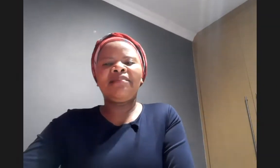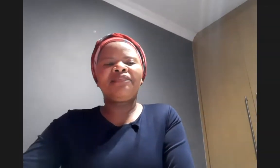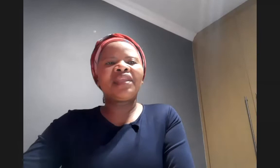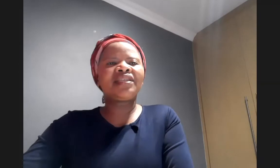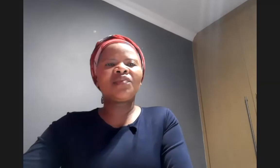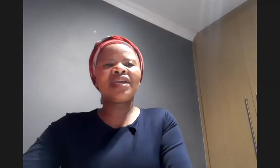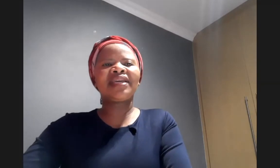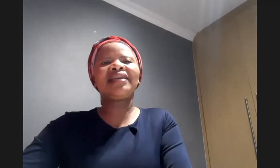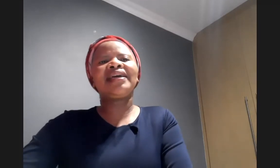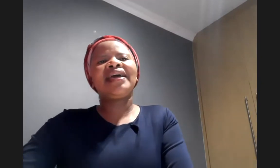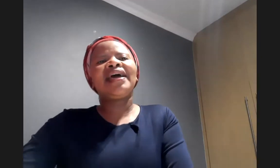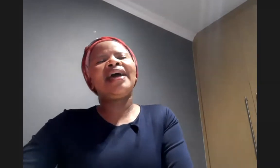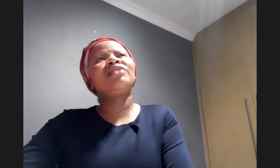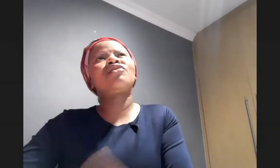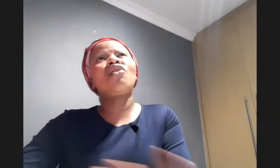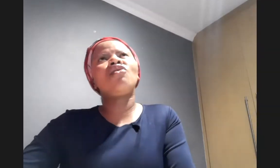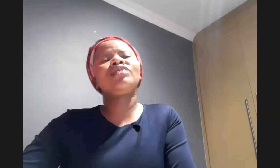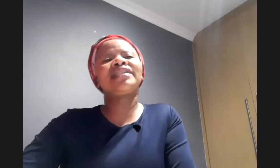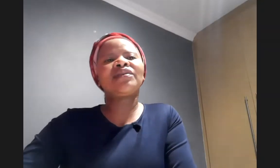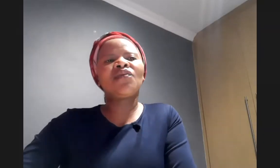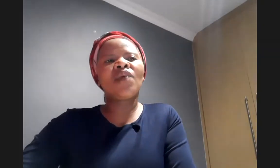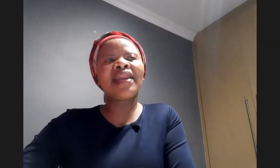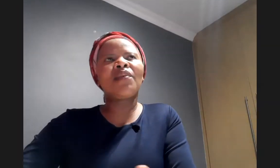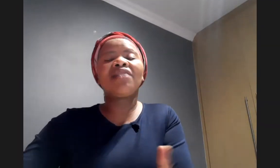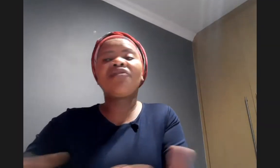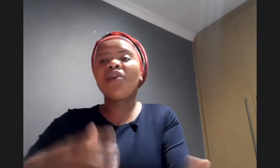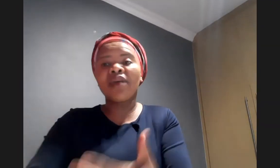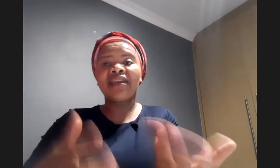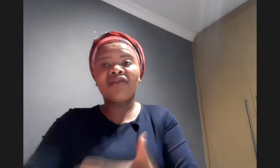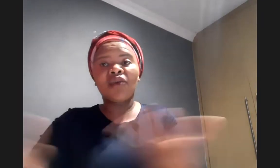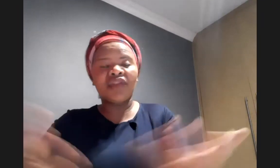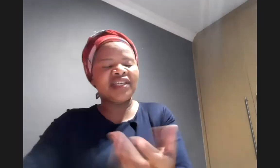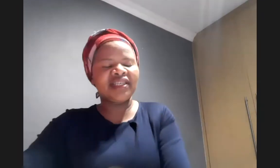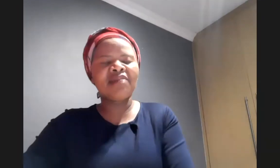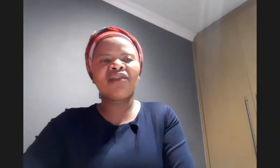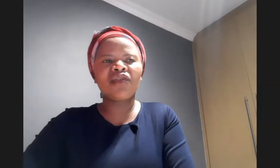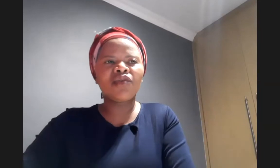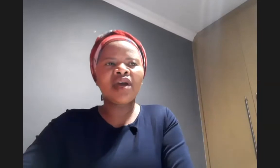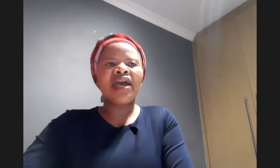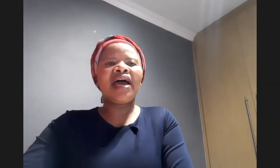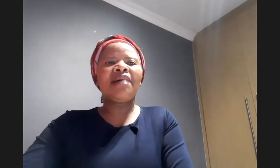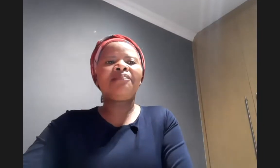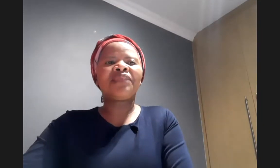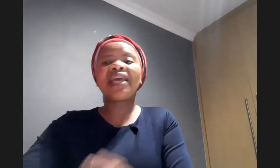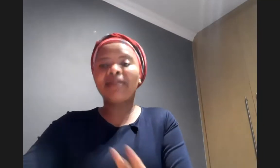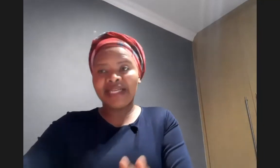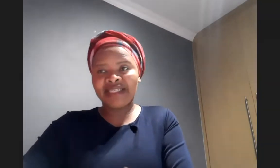this week it grows when when the following four things in my view um take place